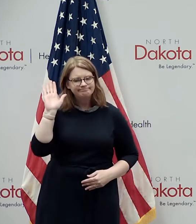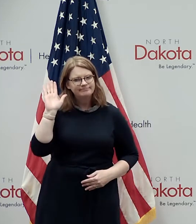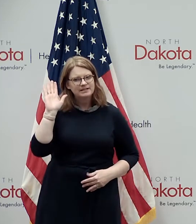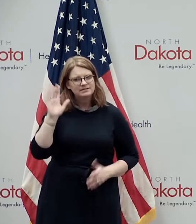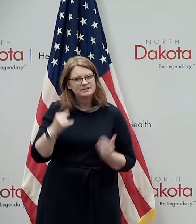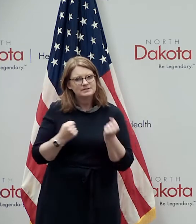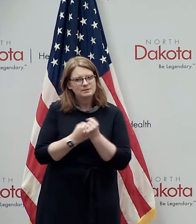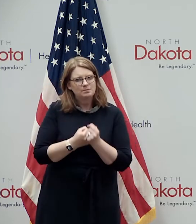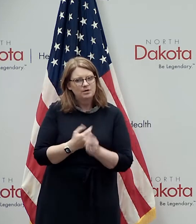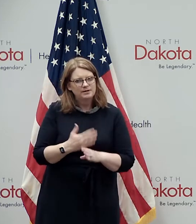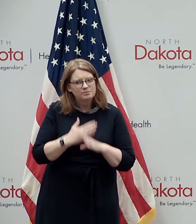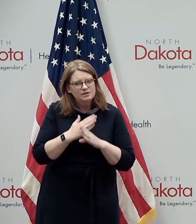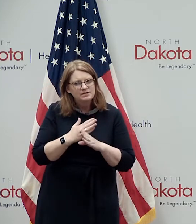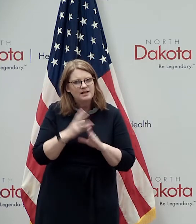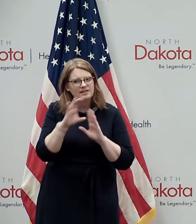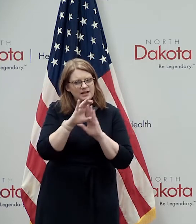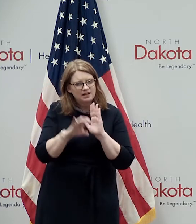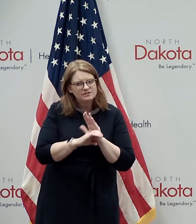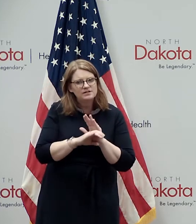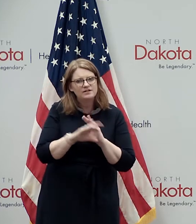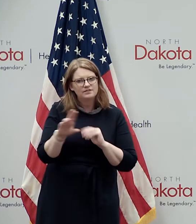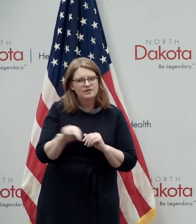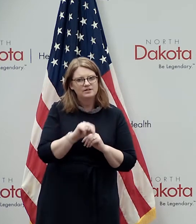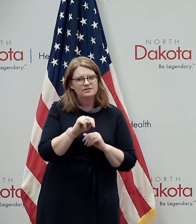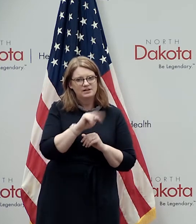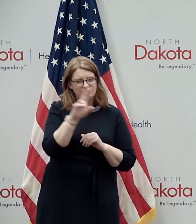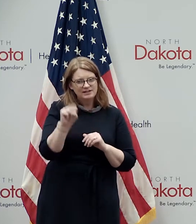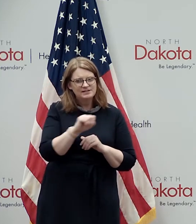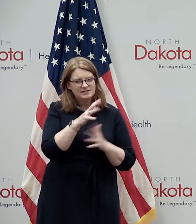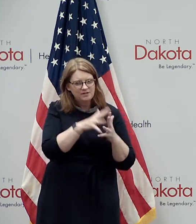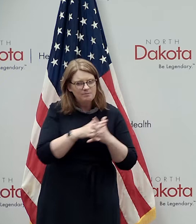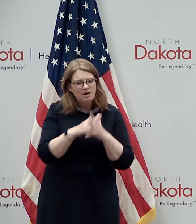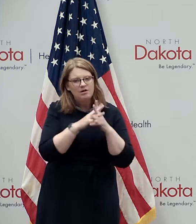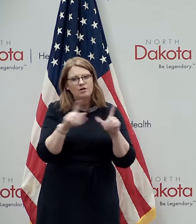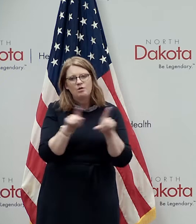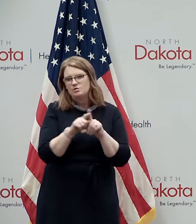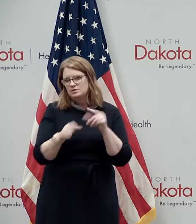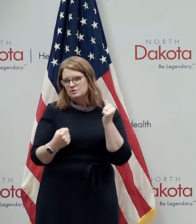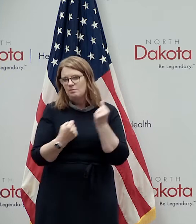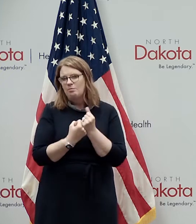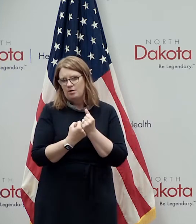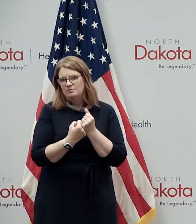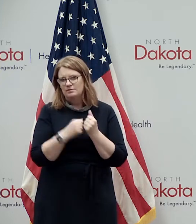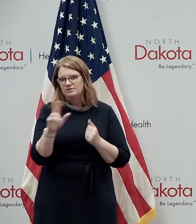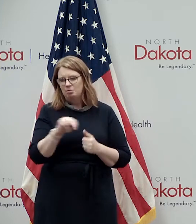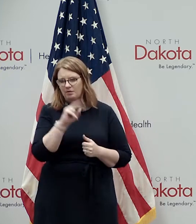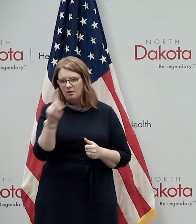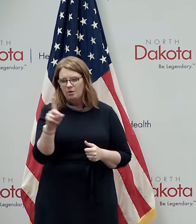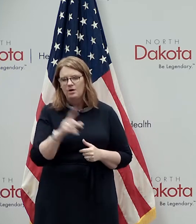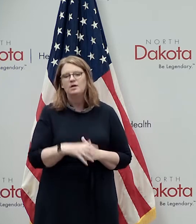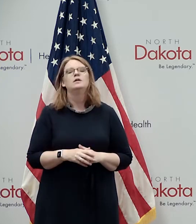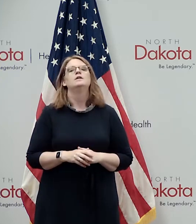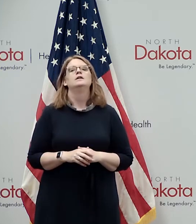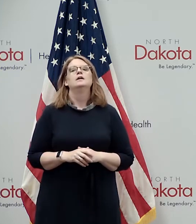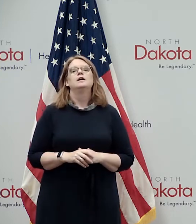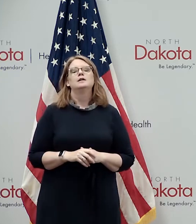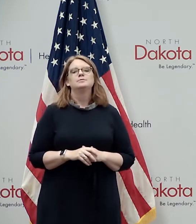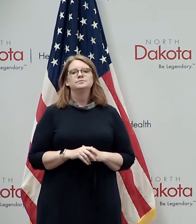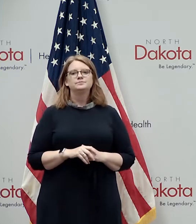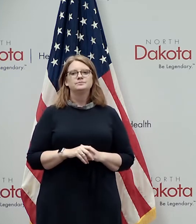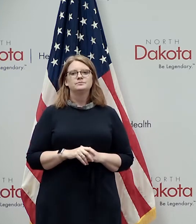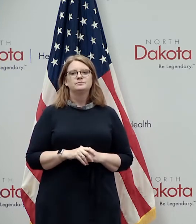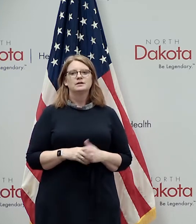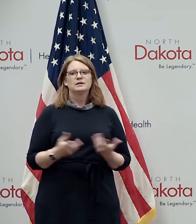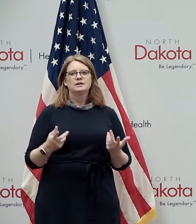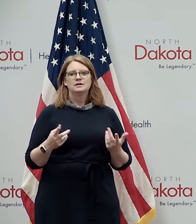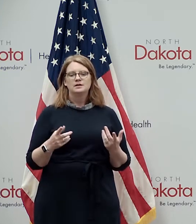the constitution of the united states of america and the constitution of north dakota and these are as i'll touch on later i want to share some